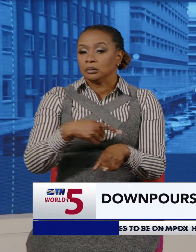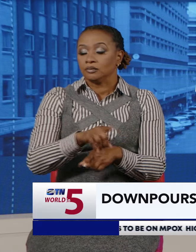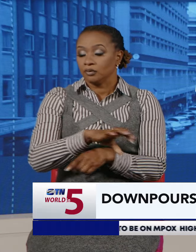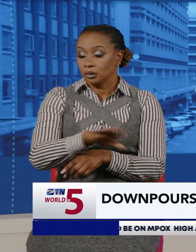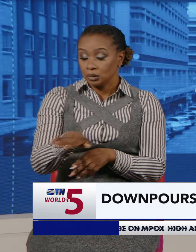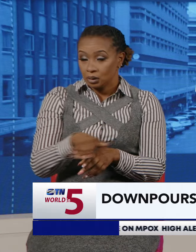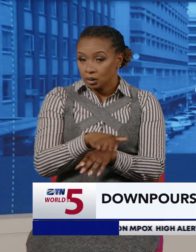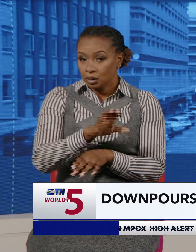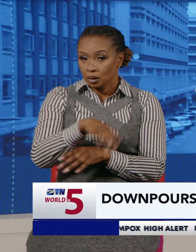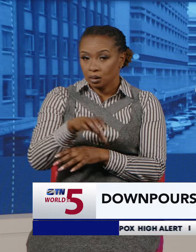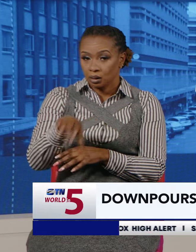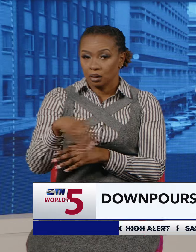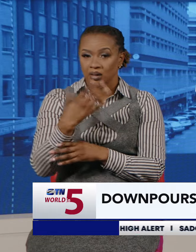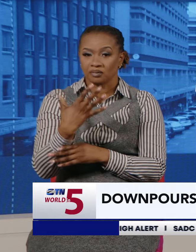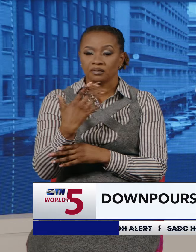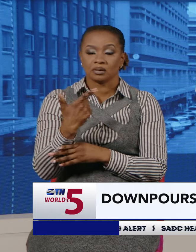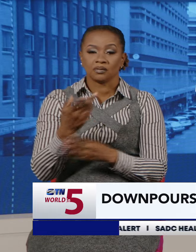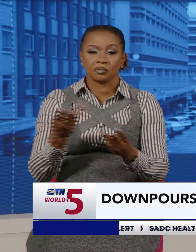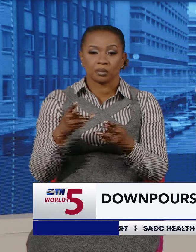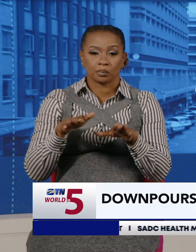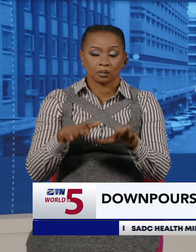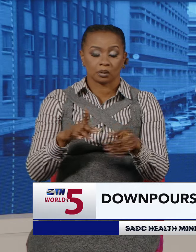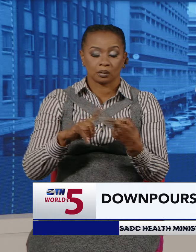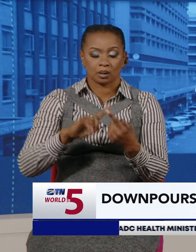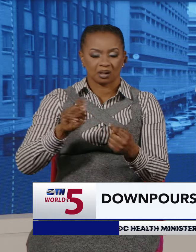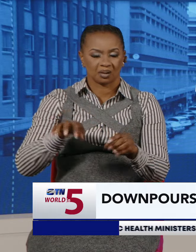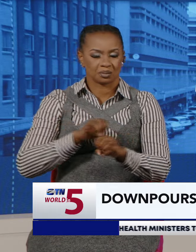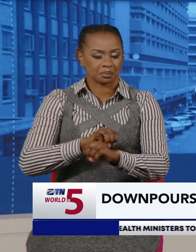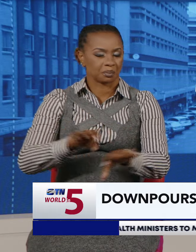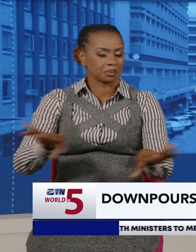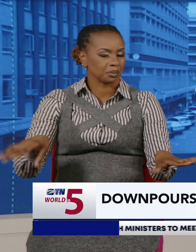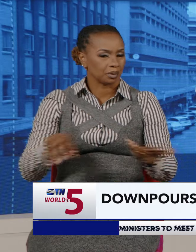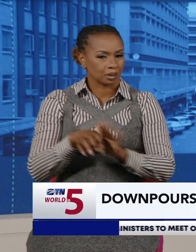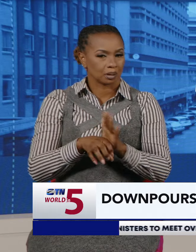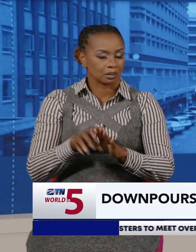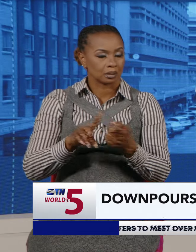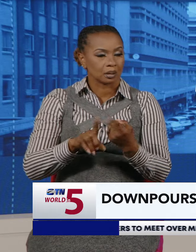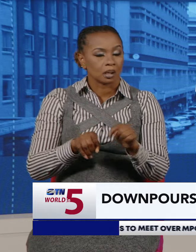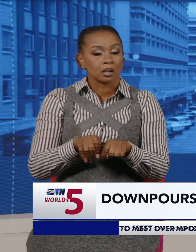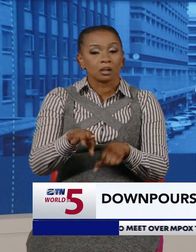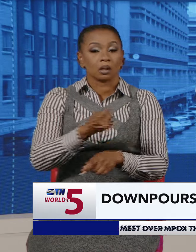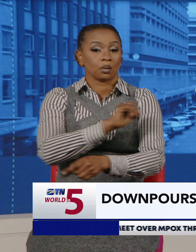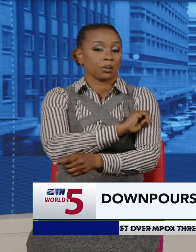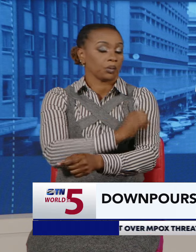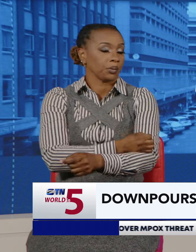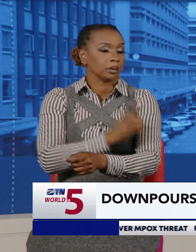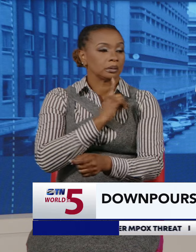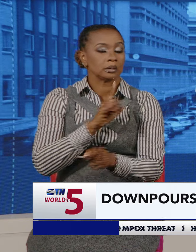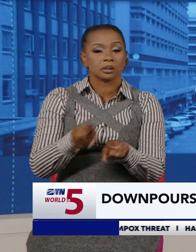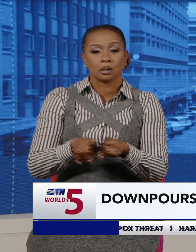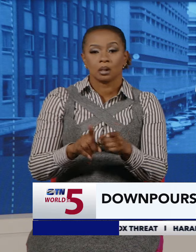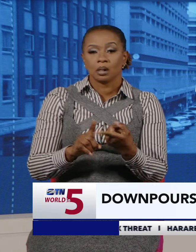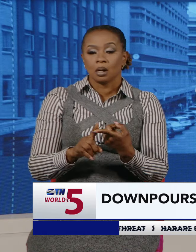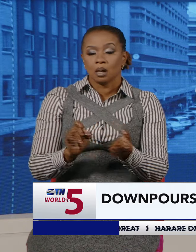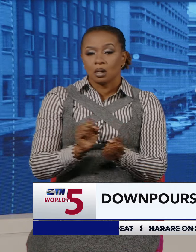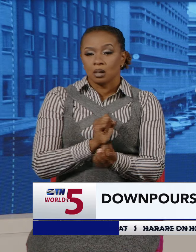with at least 57 people being killed and thousands displaced across the country. Despite local authorities' efforts to mitigate the